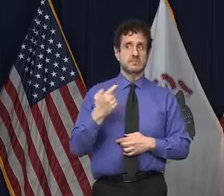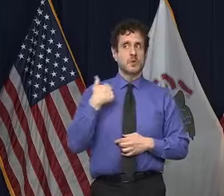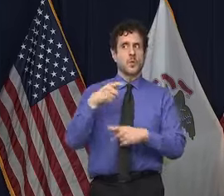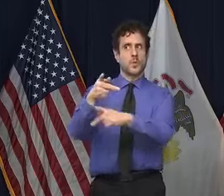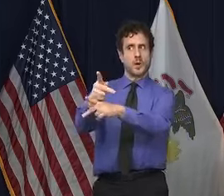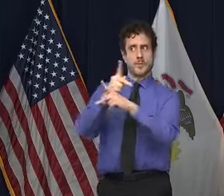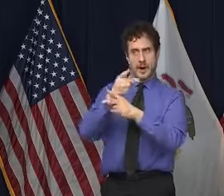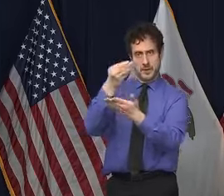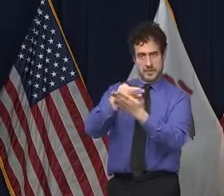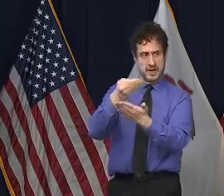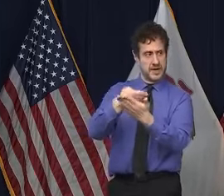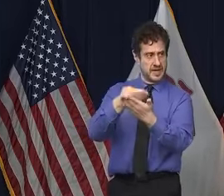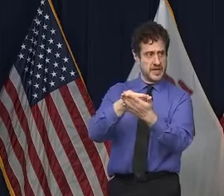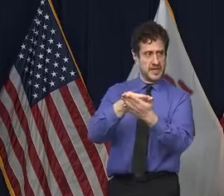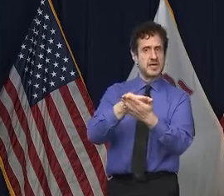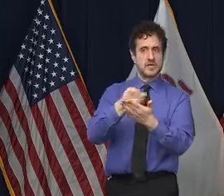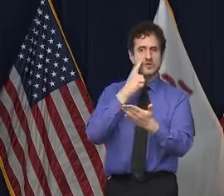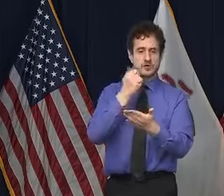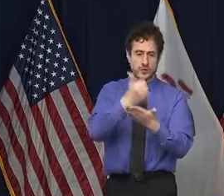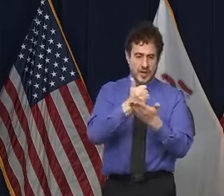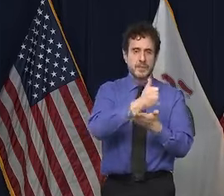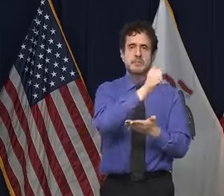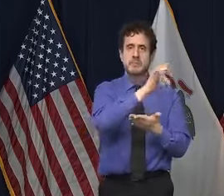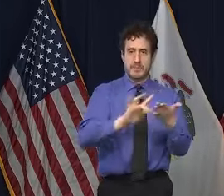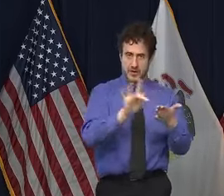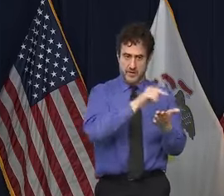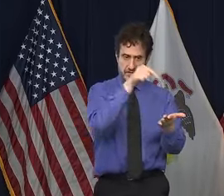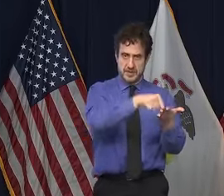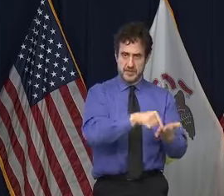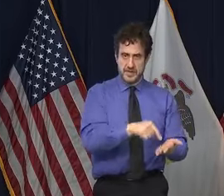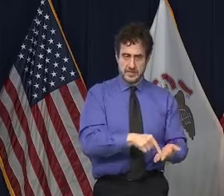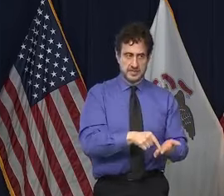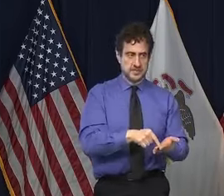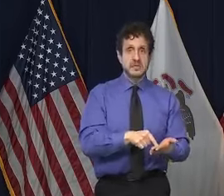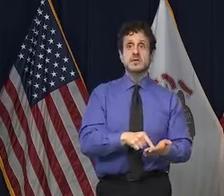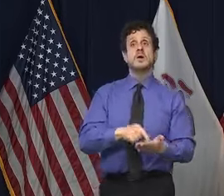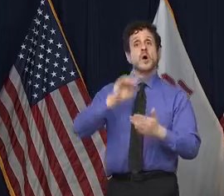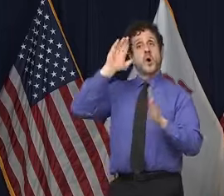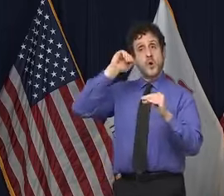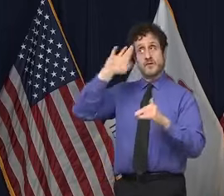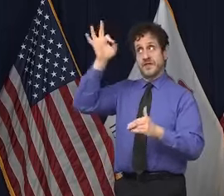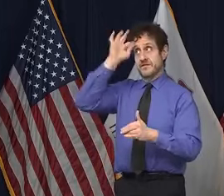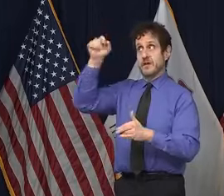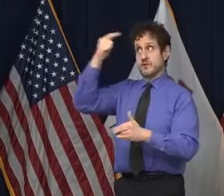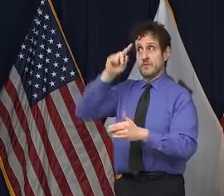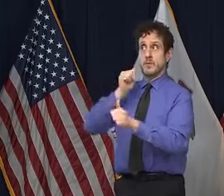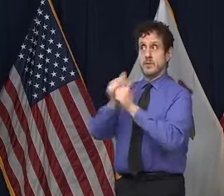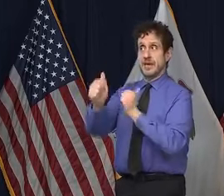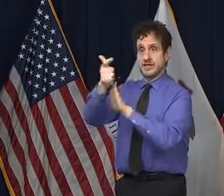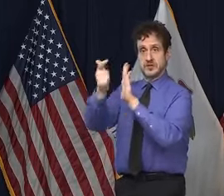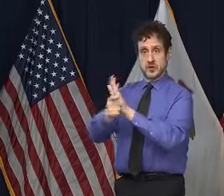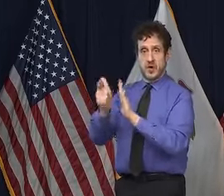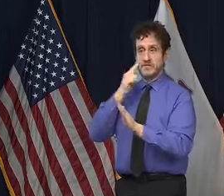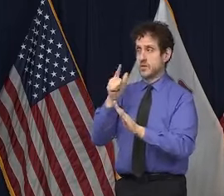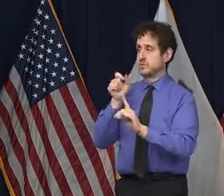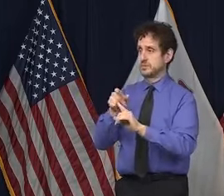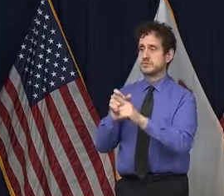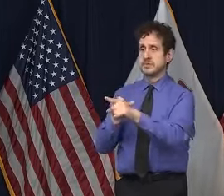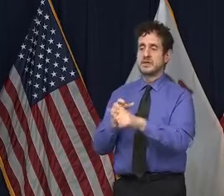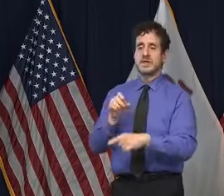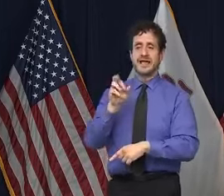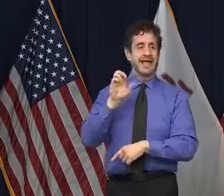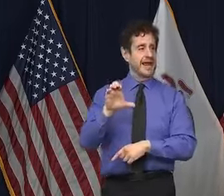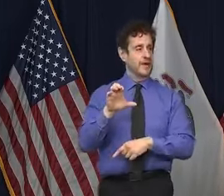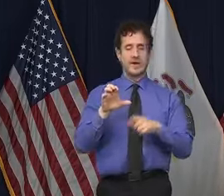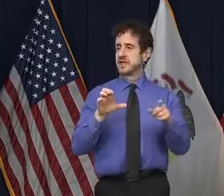to fill that hole, right, that the stimulus would be used in part to fill that hole. So it depends on what the size of